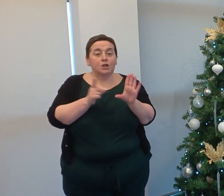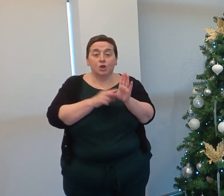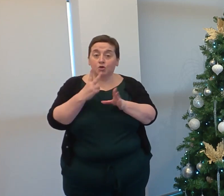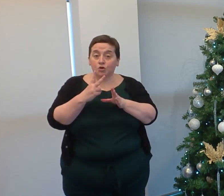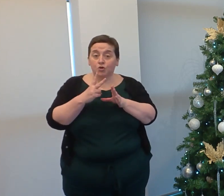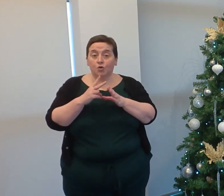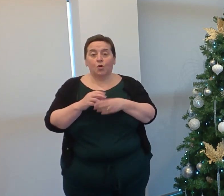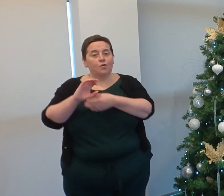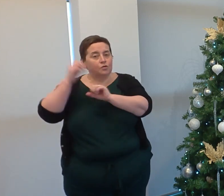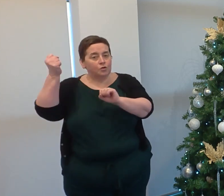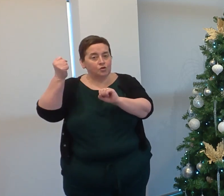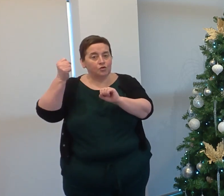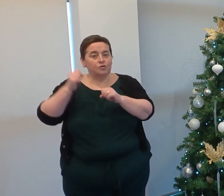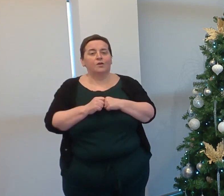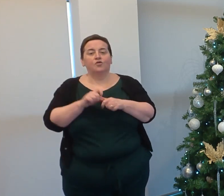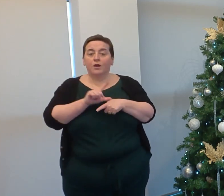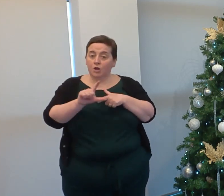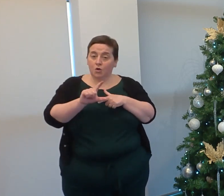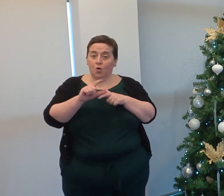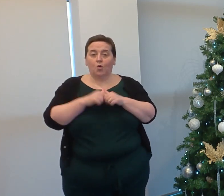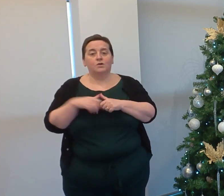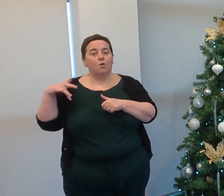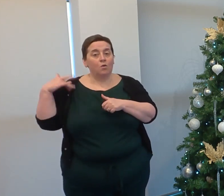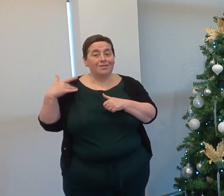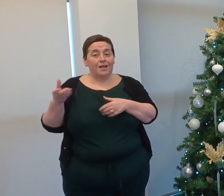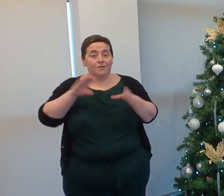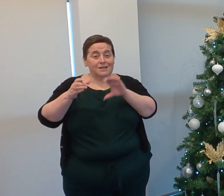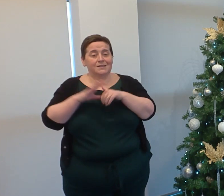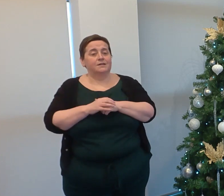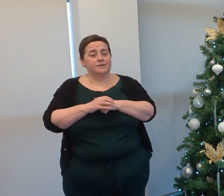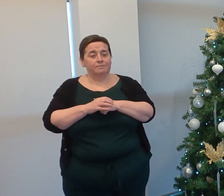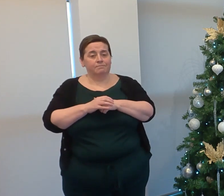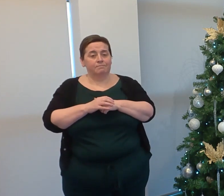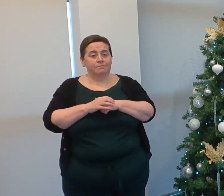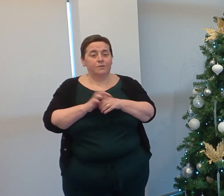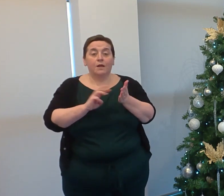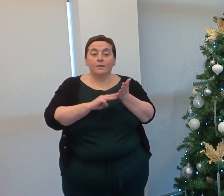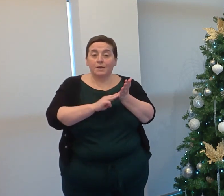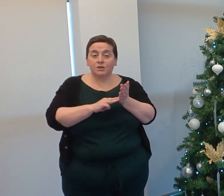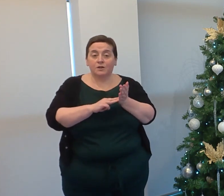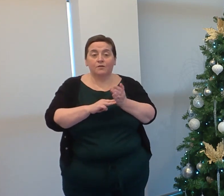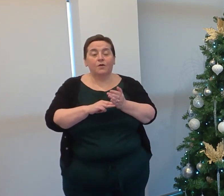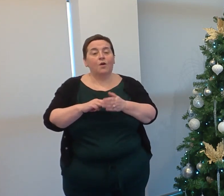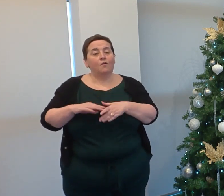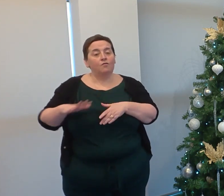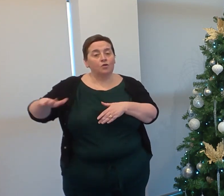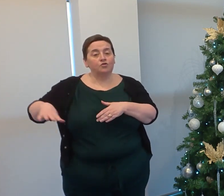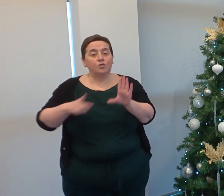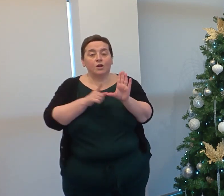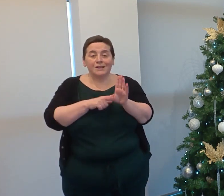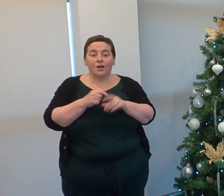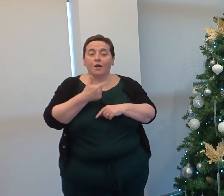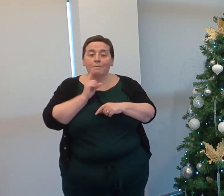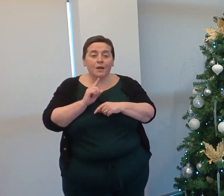year two of the undergraduate degree programmes within life sciences. The Minister for Children and Young People, Claire